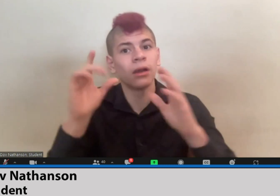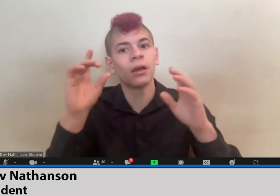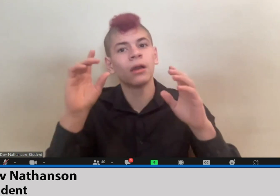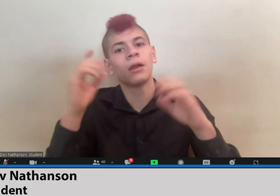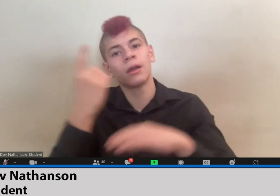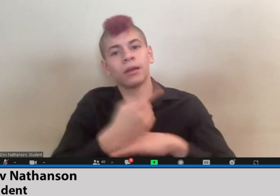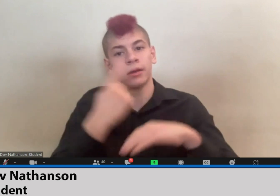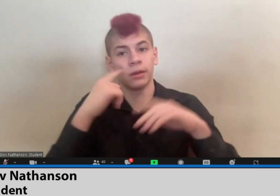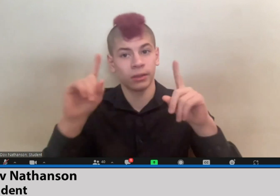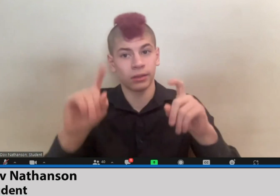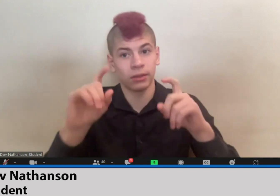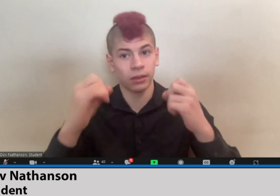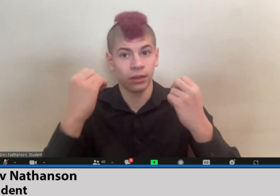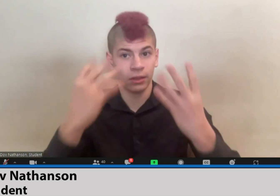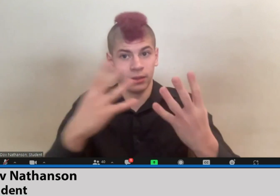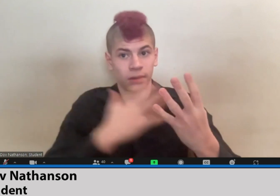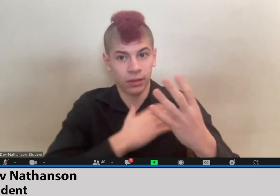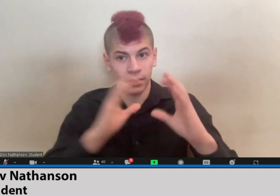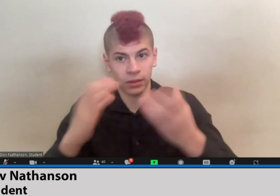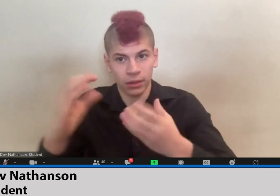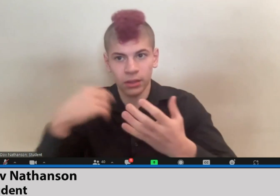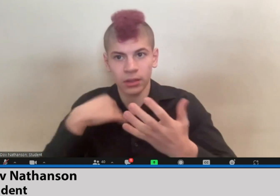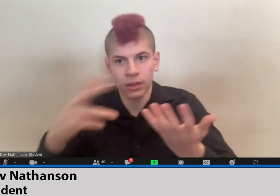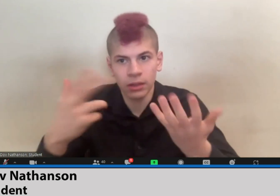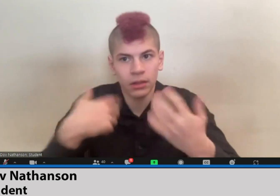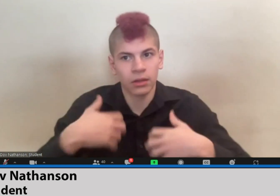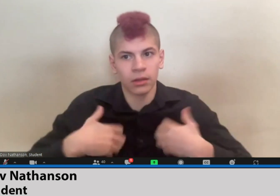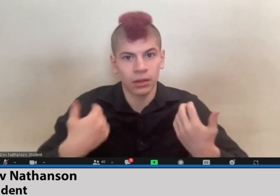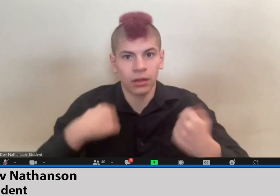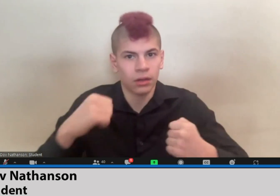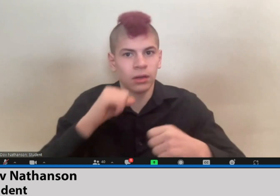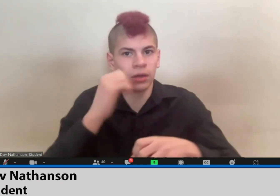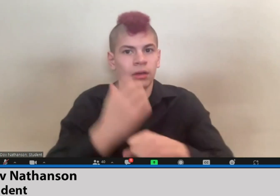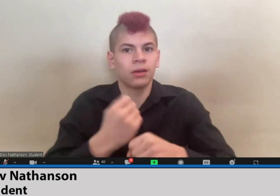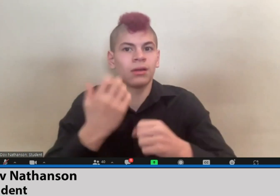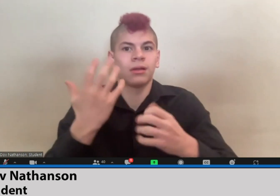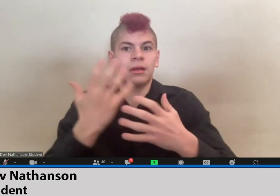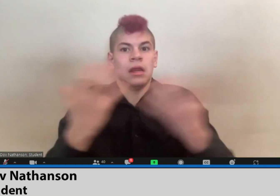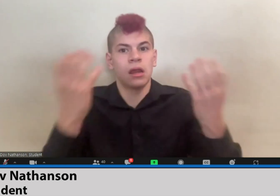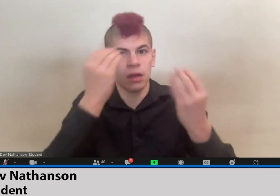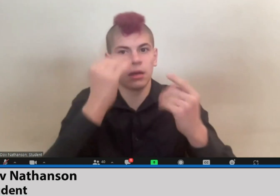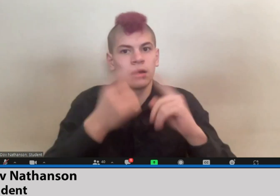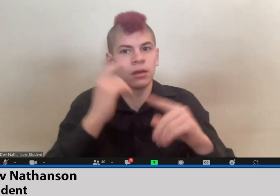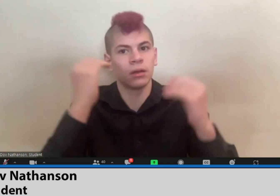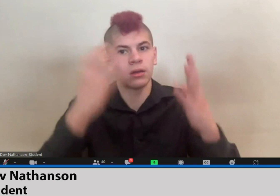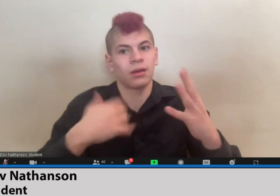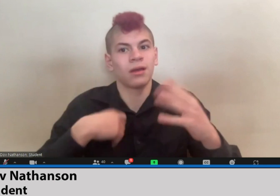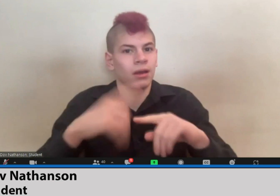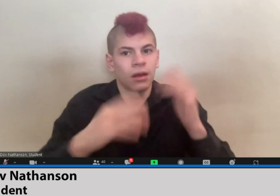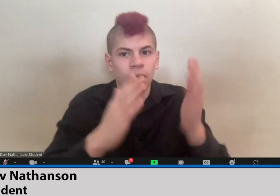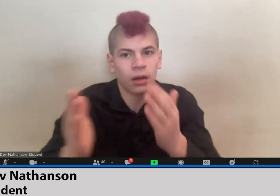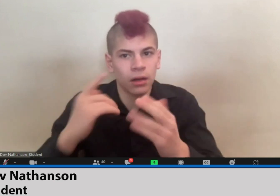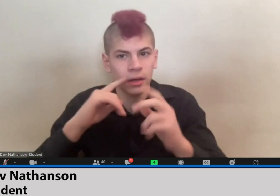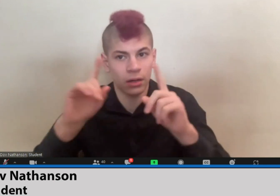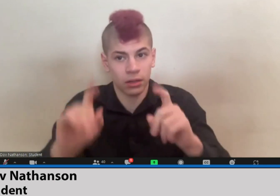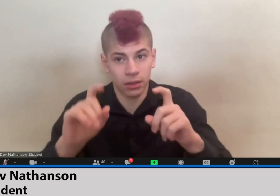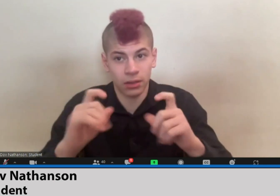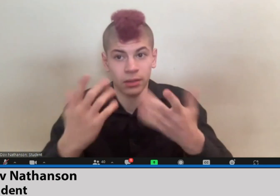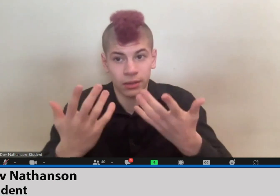and contributed to delays in educational progress. Unfortunately, another perfect example happened just